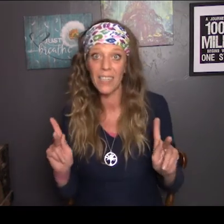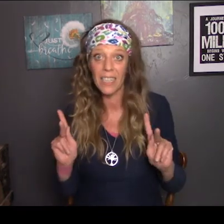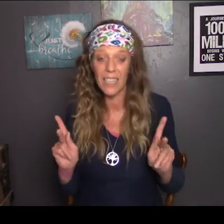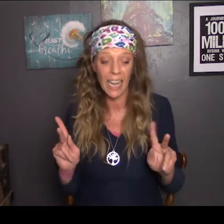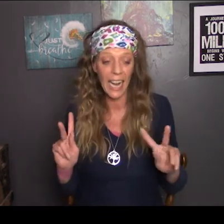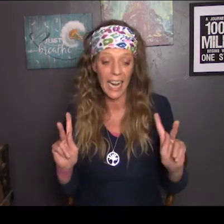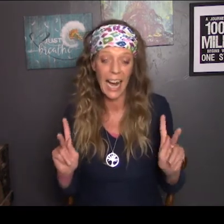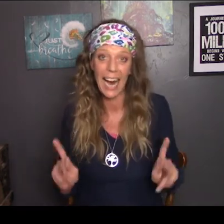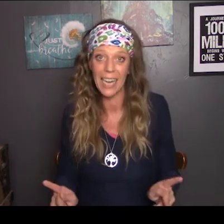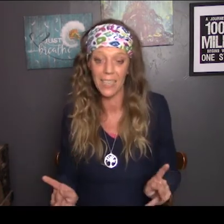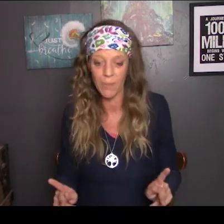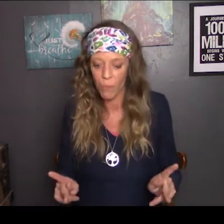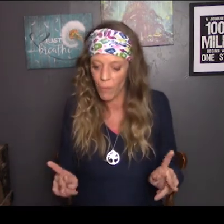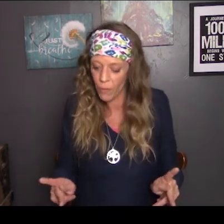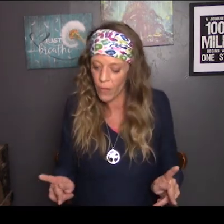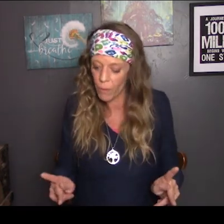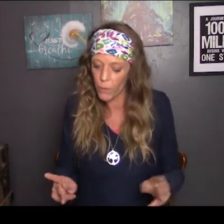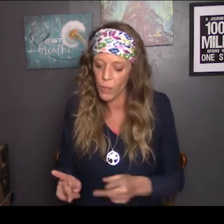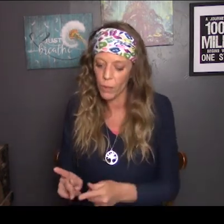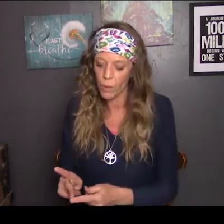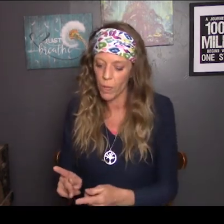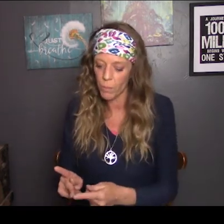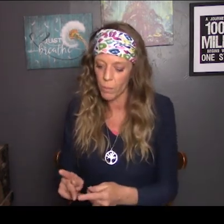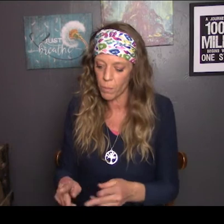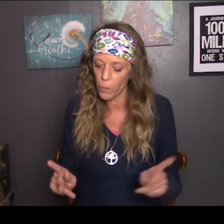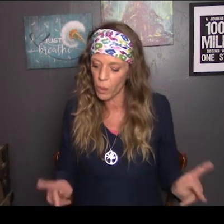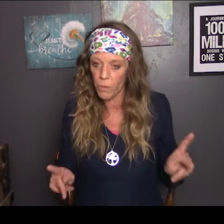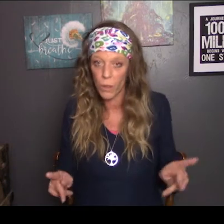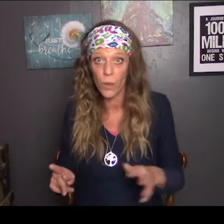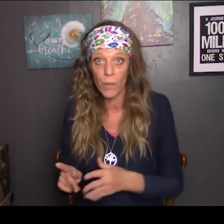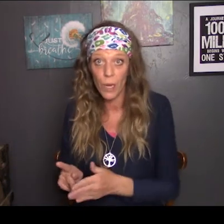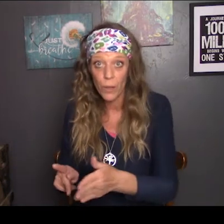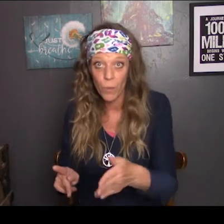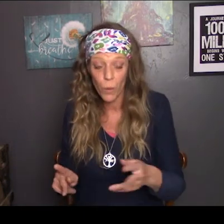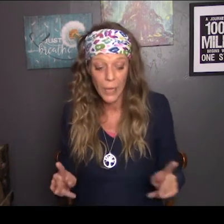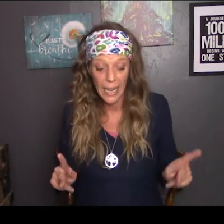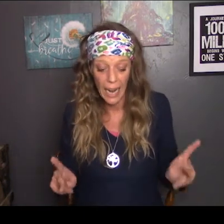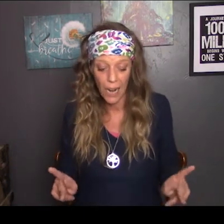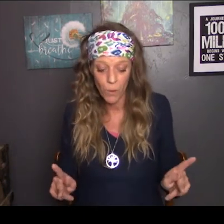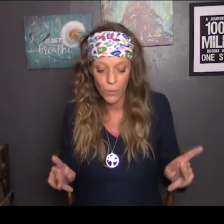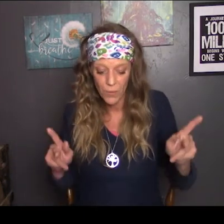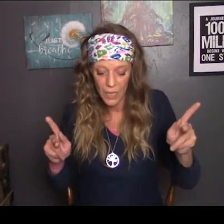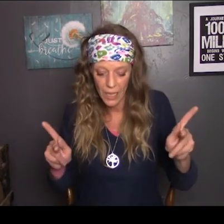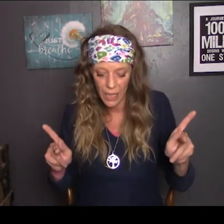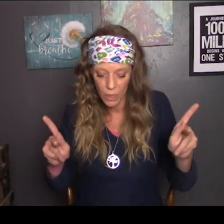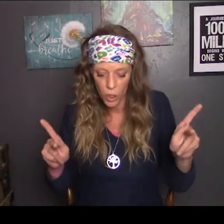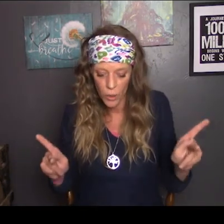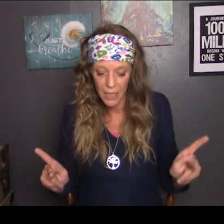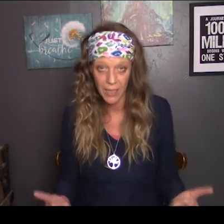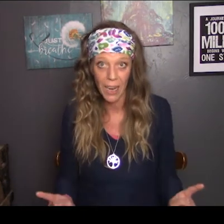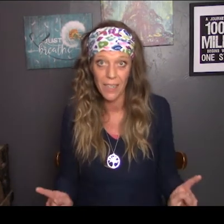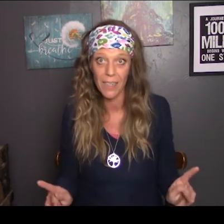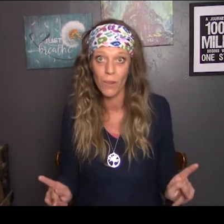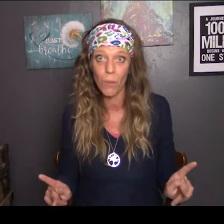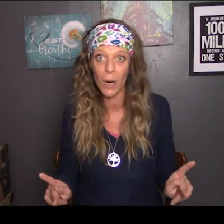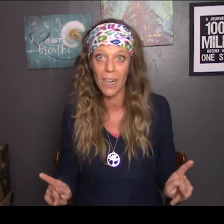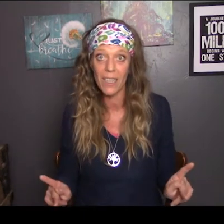into K hands. Put your, put them so your fingers are pointing out. And do the sides of the walls